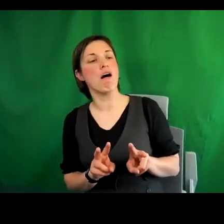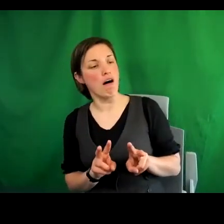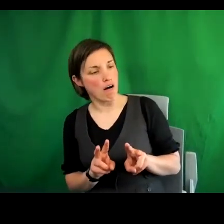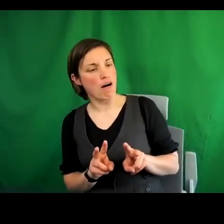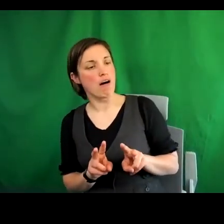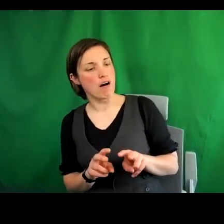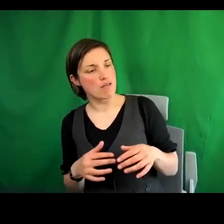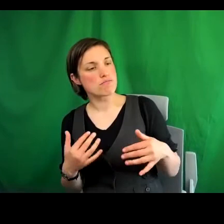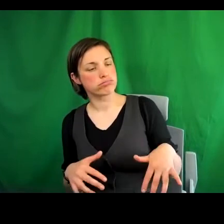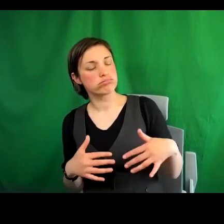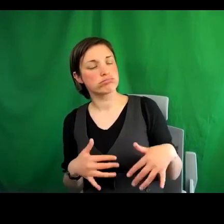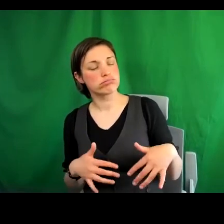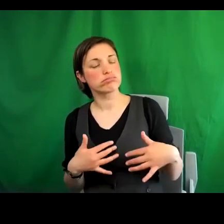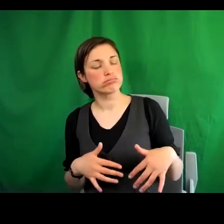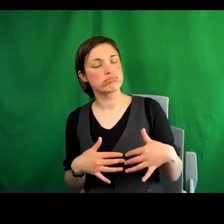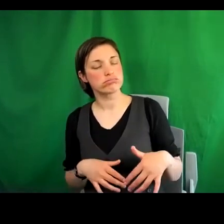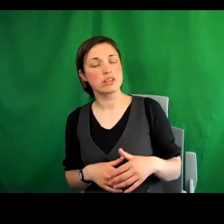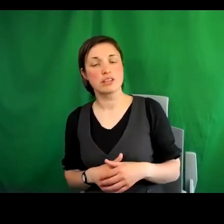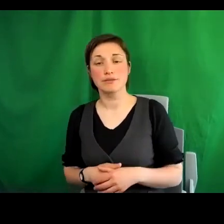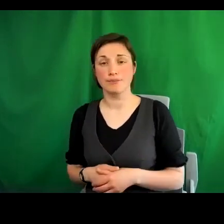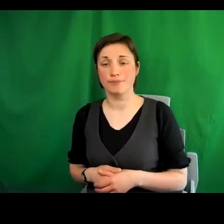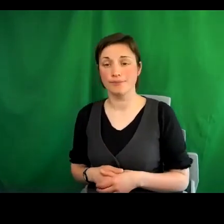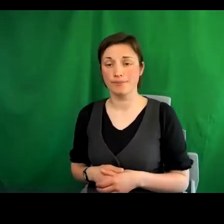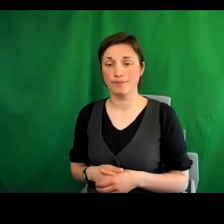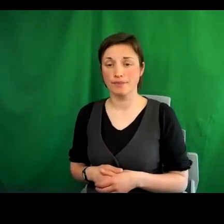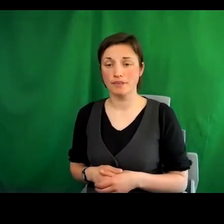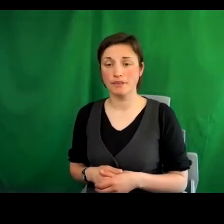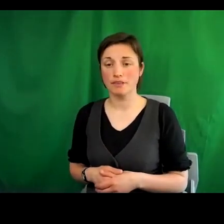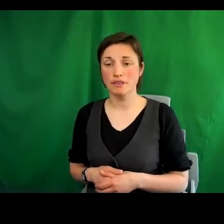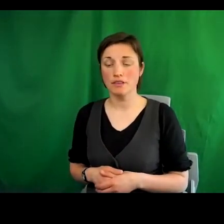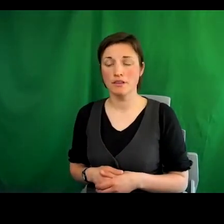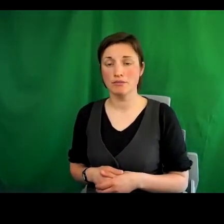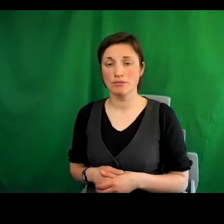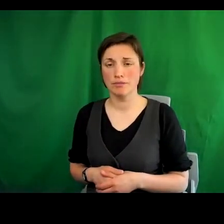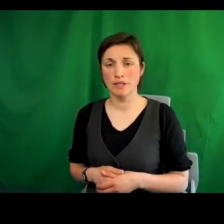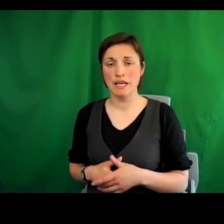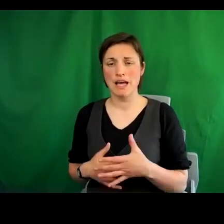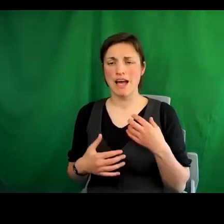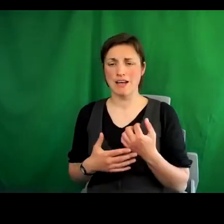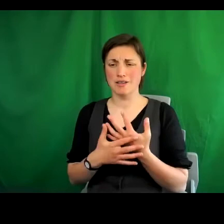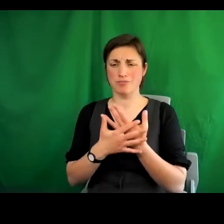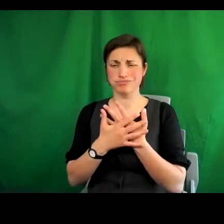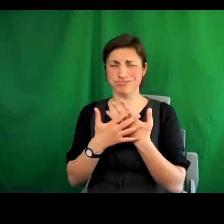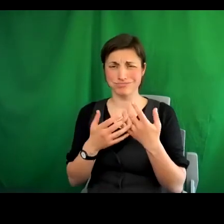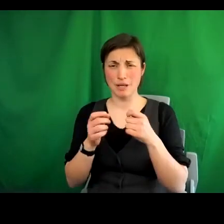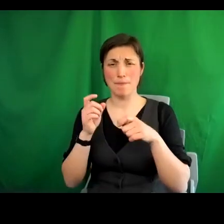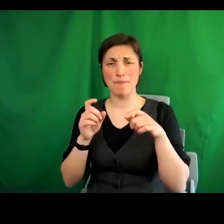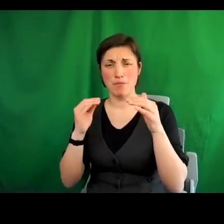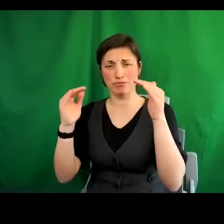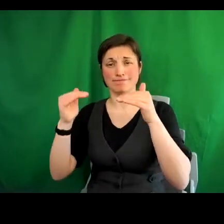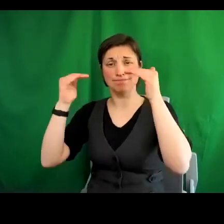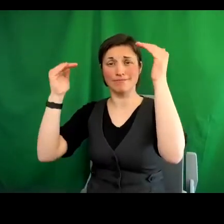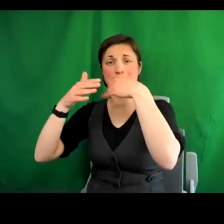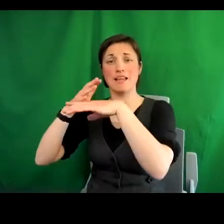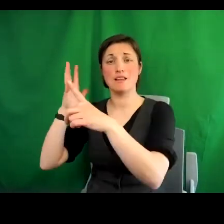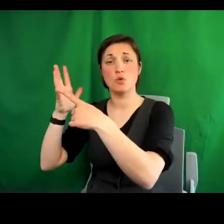quite a significant number of senior UN experts who contributed to the task force process and